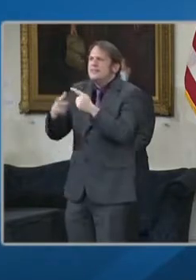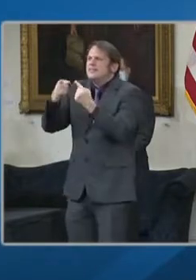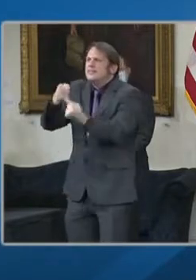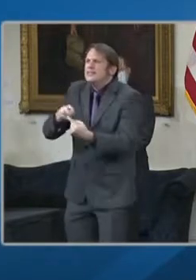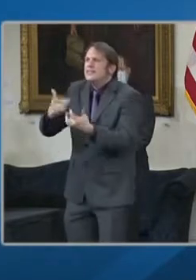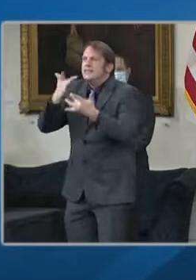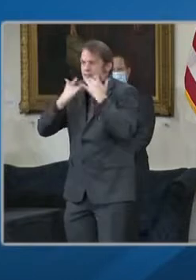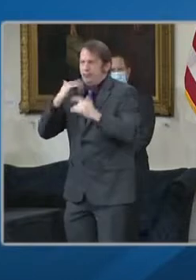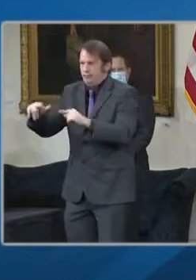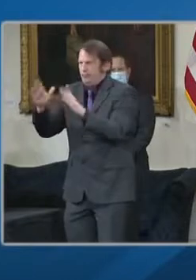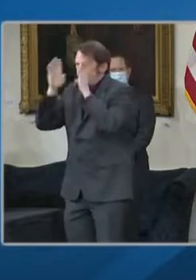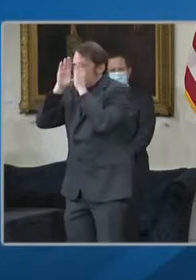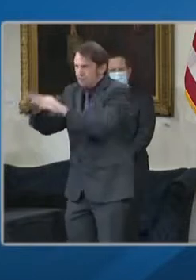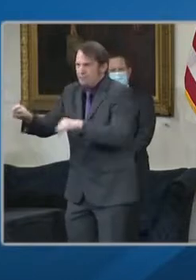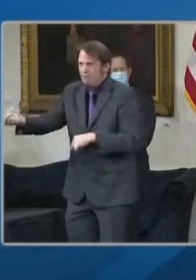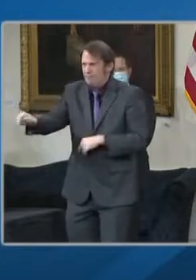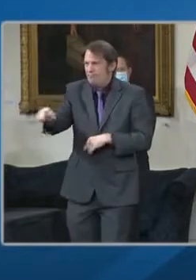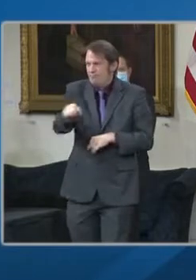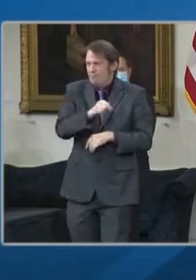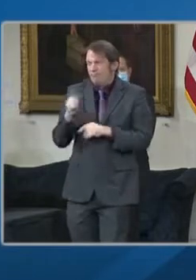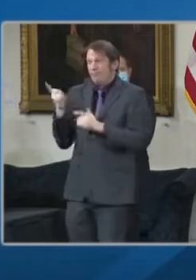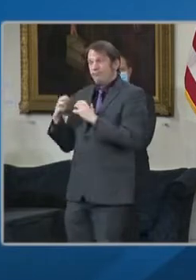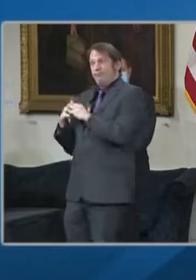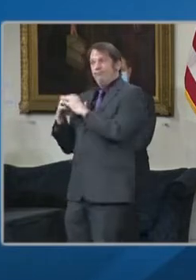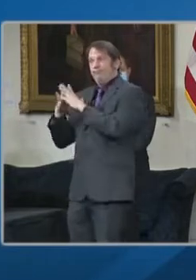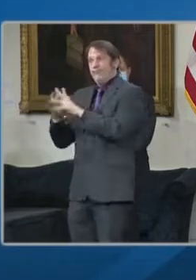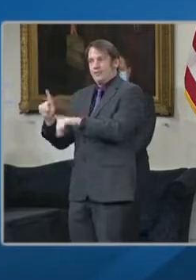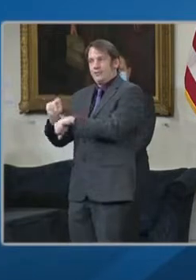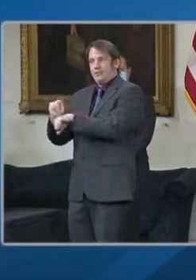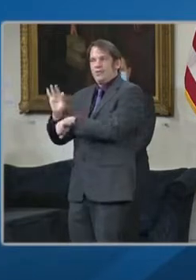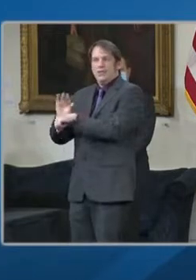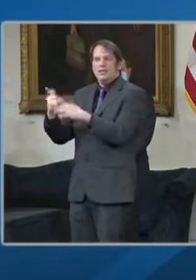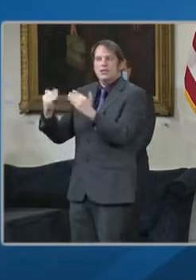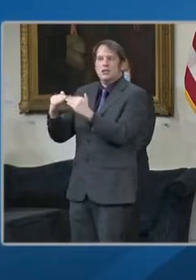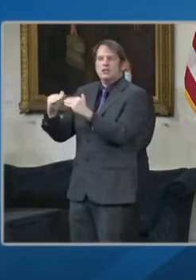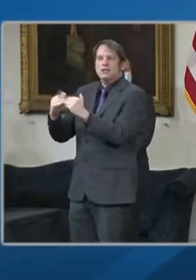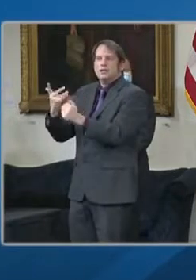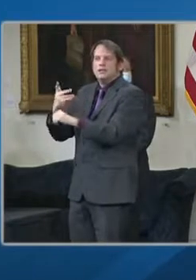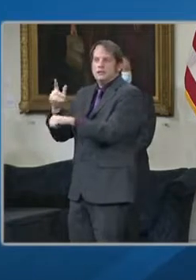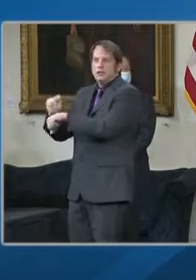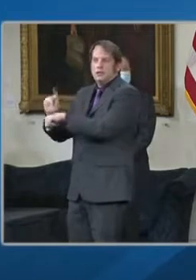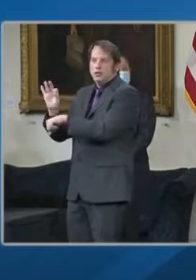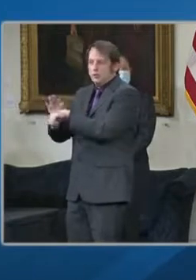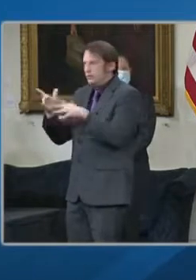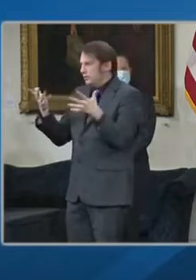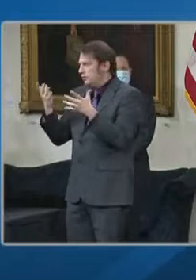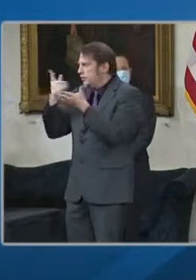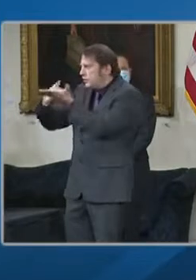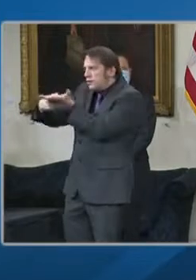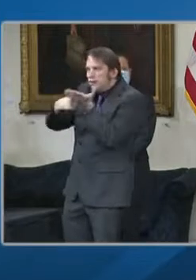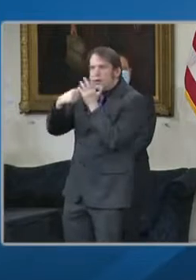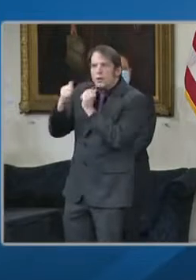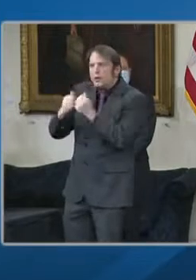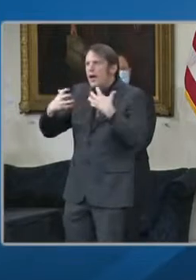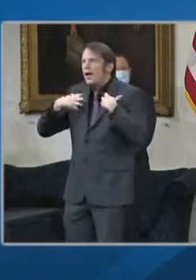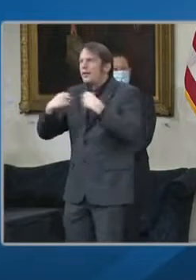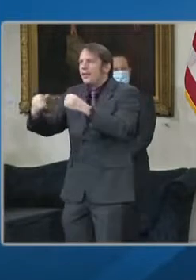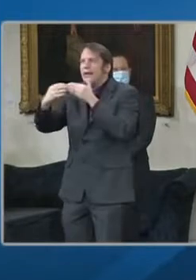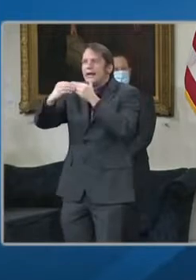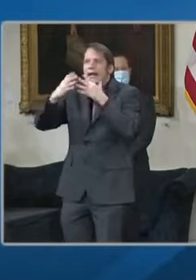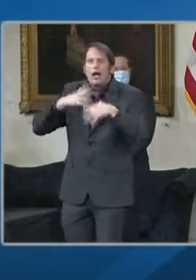which is working with trusted community leaders and local health departments to focus COVID-19 vaccination efforts